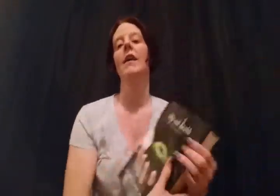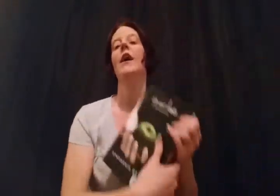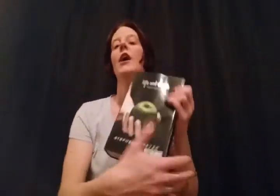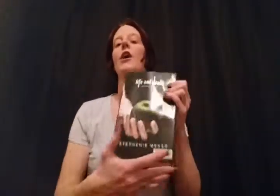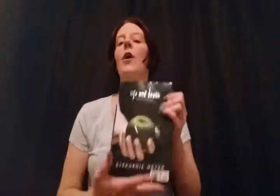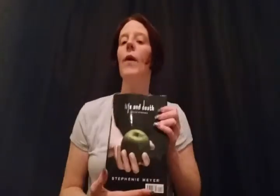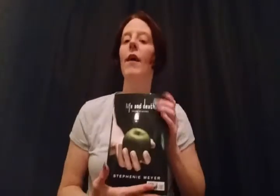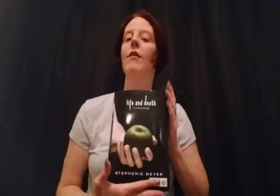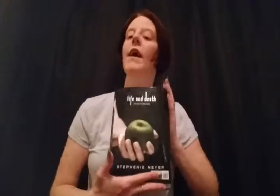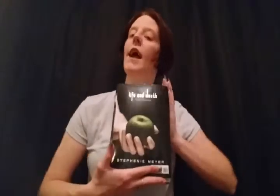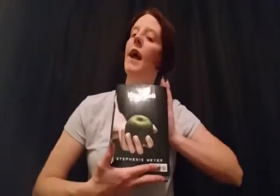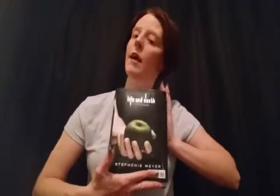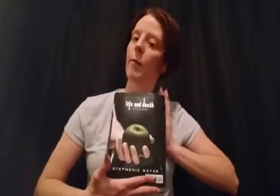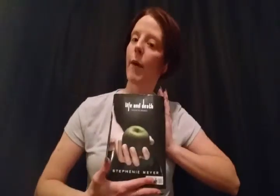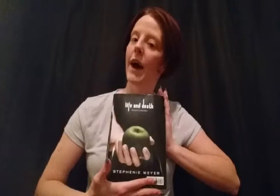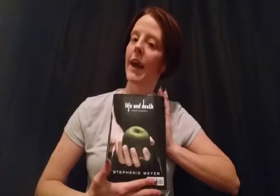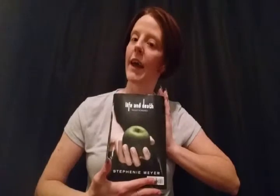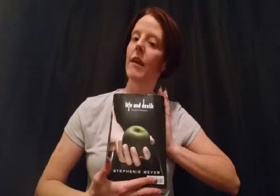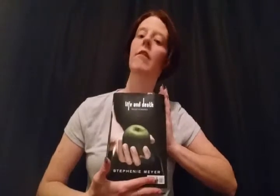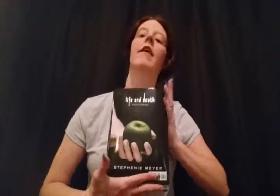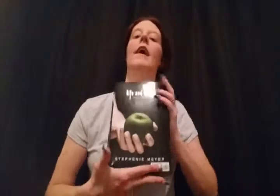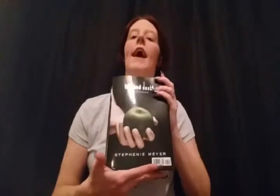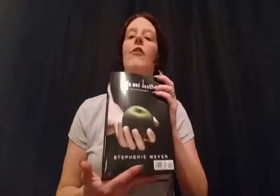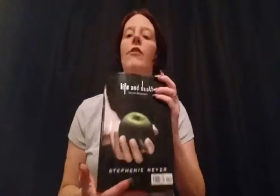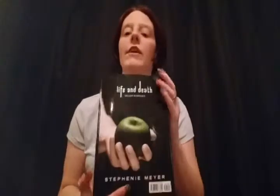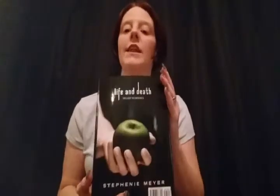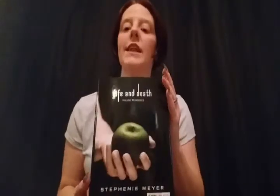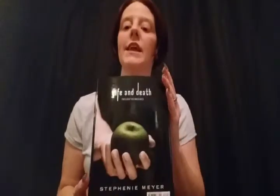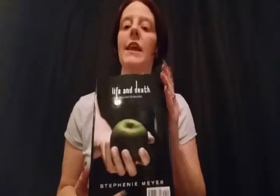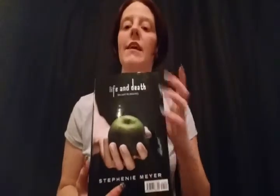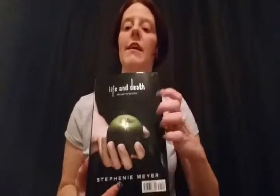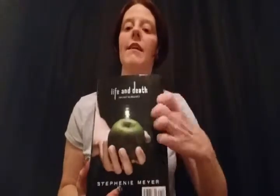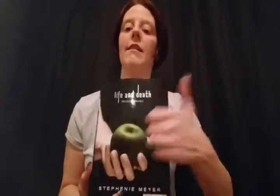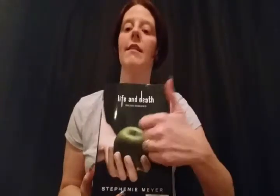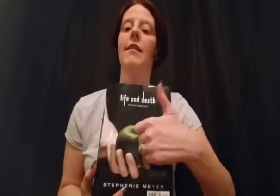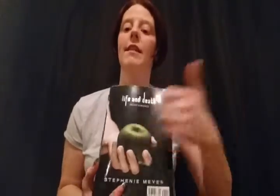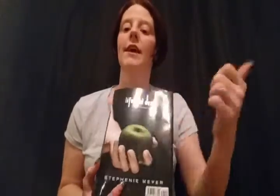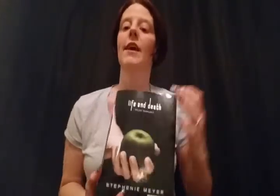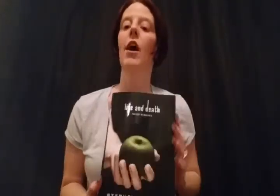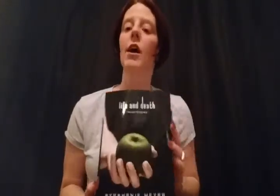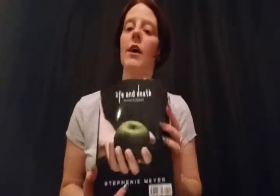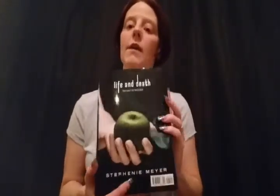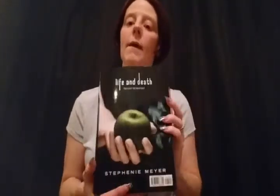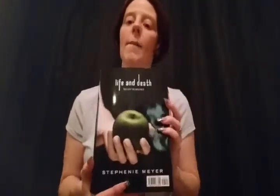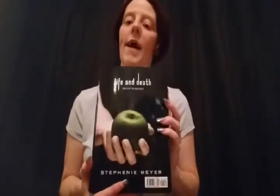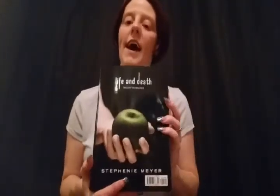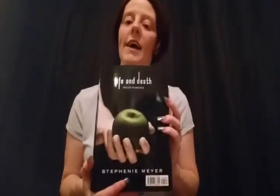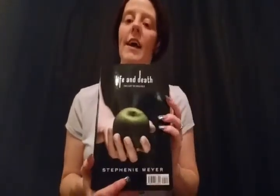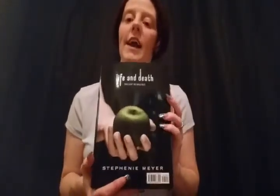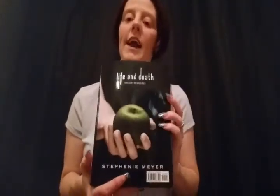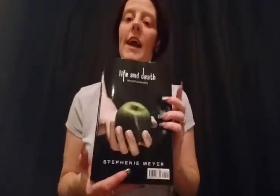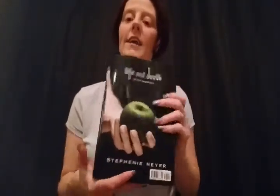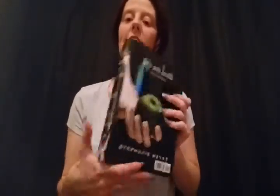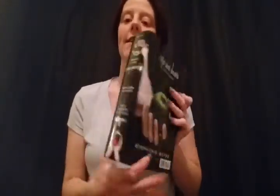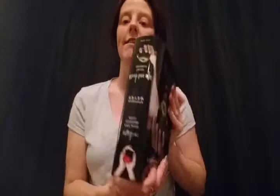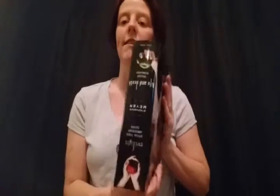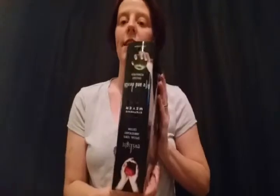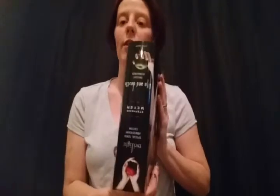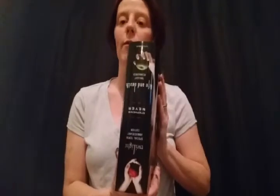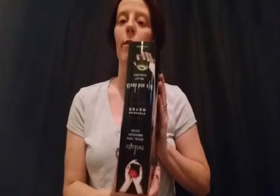go out and buy it. As you can see, it's the hard back and it's, you know,